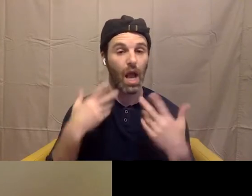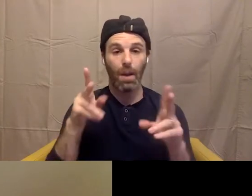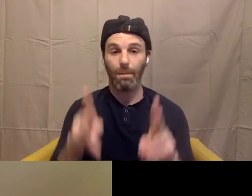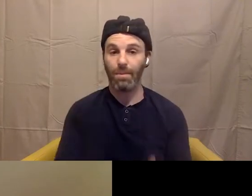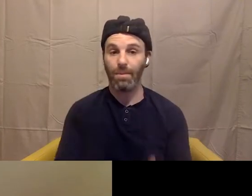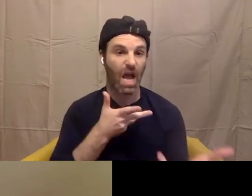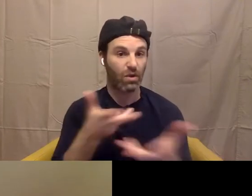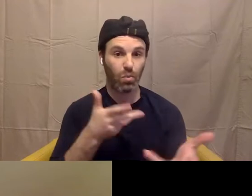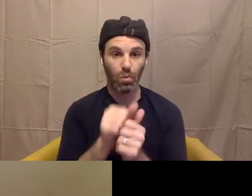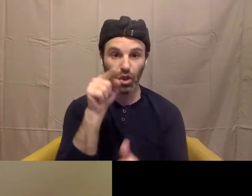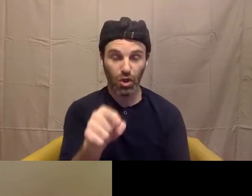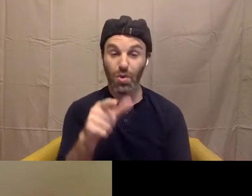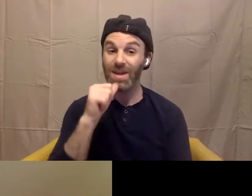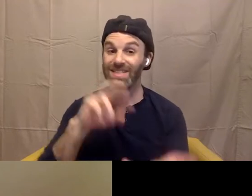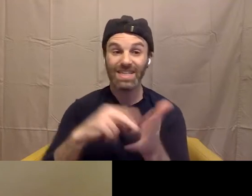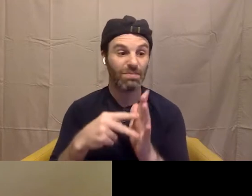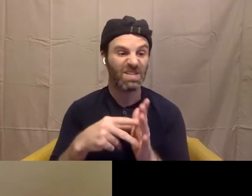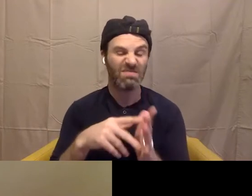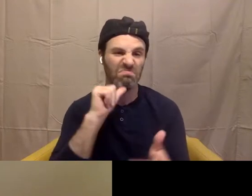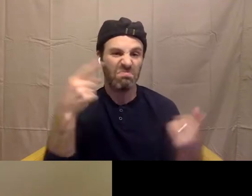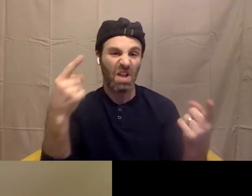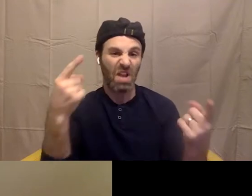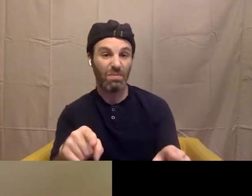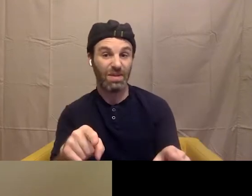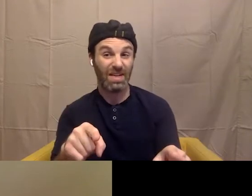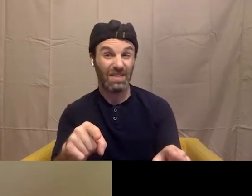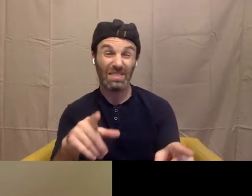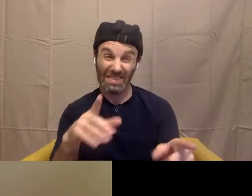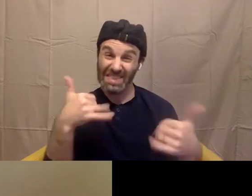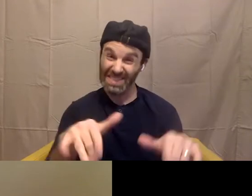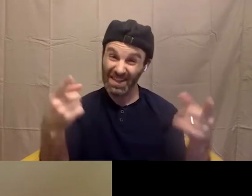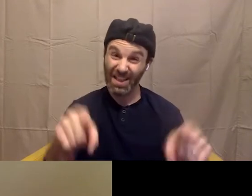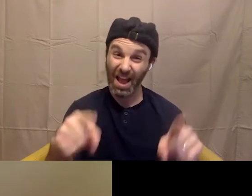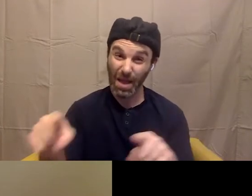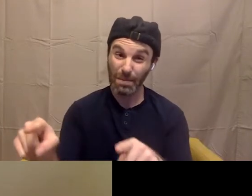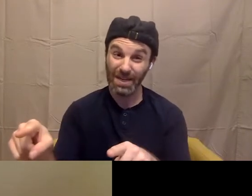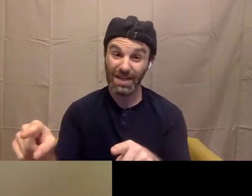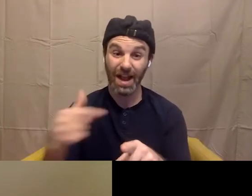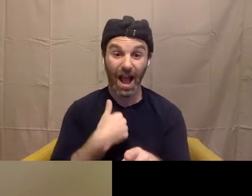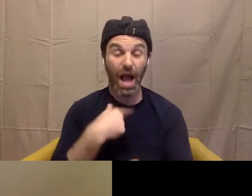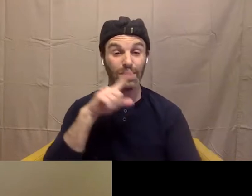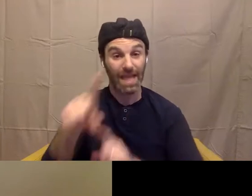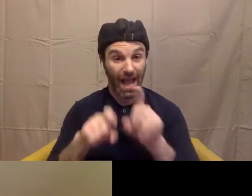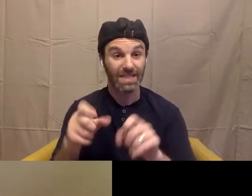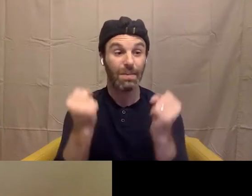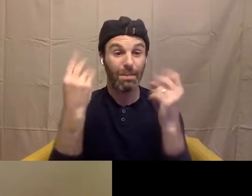it's not happening. I found myself asking a lot of questions and I noticed that he went from feeling